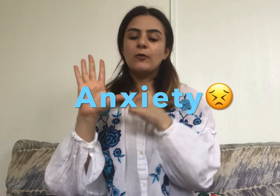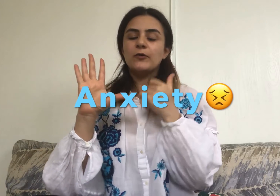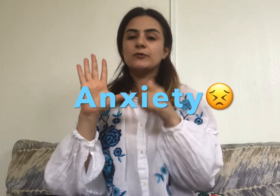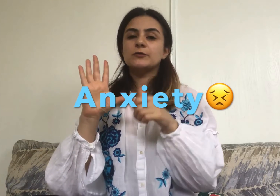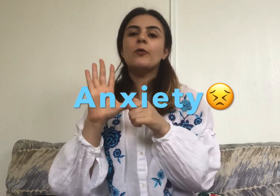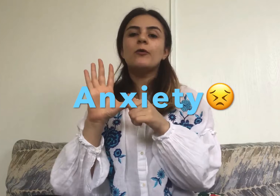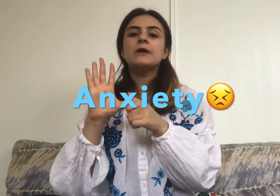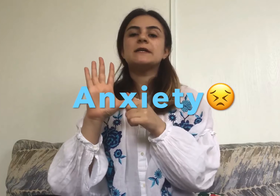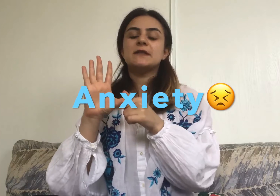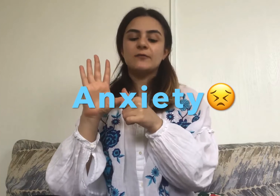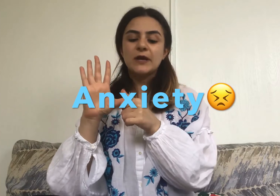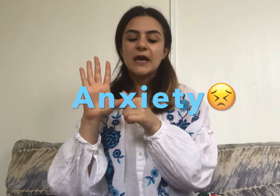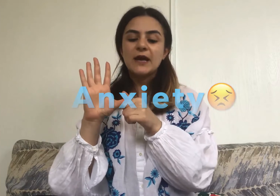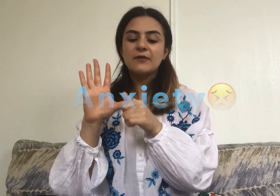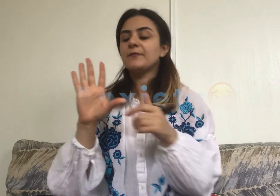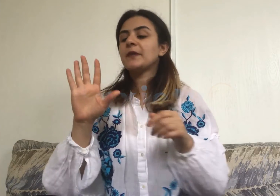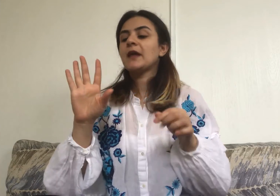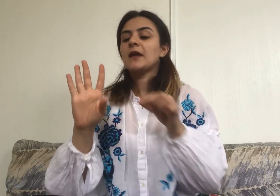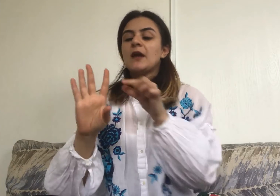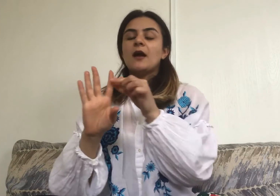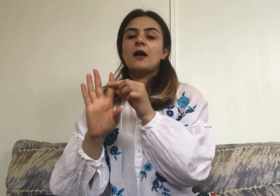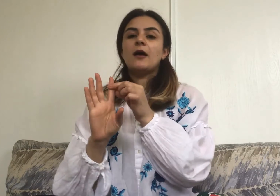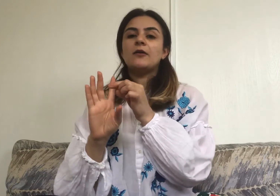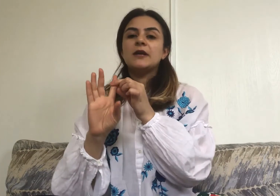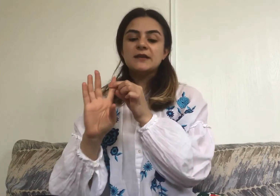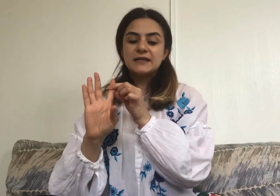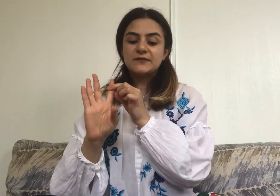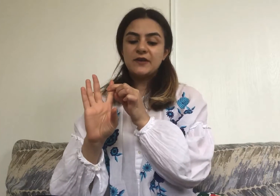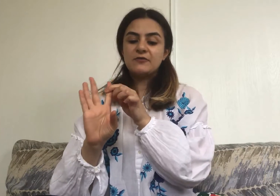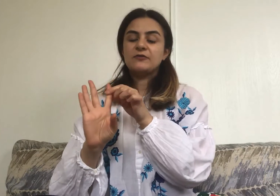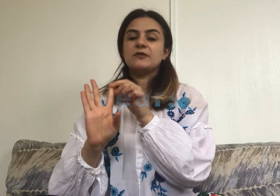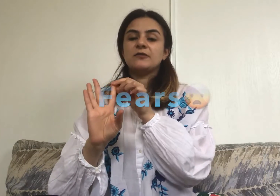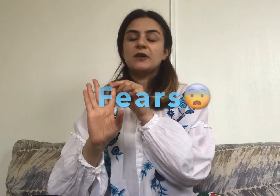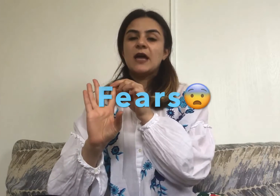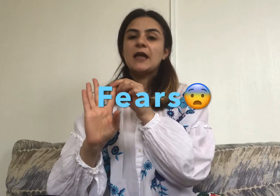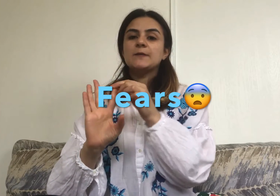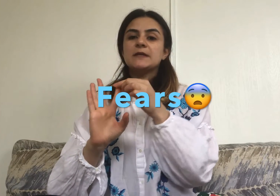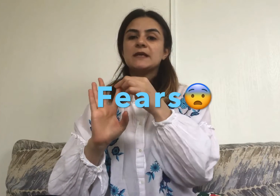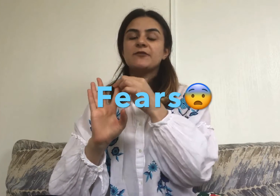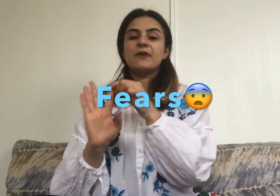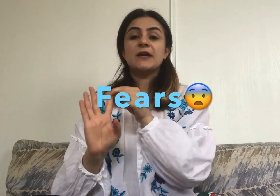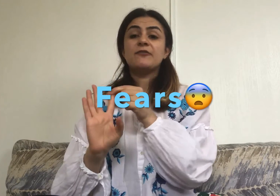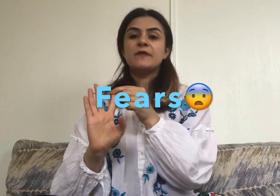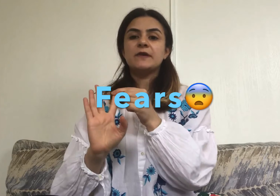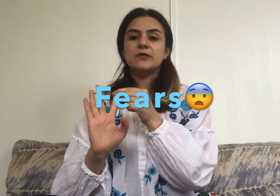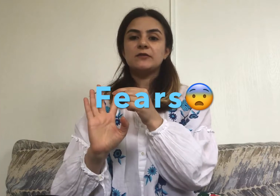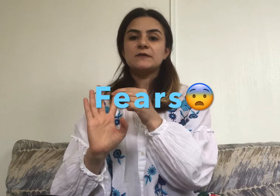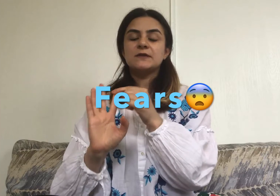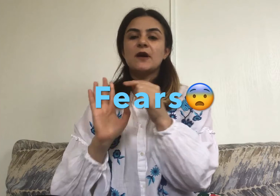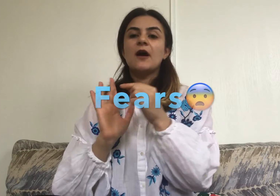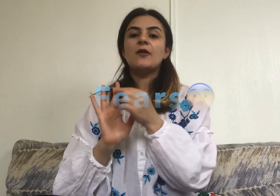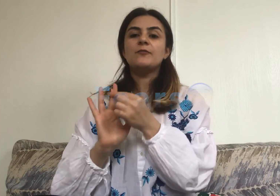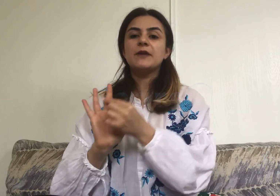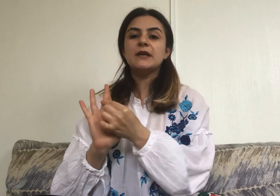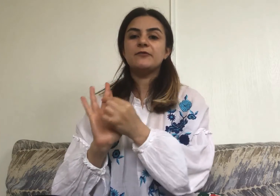all those worries that we have. Our index finger helps us fight fears. Our middle